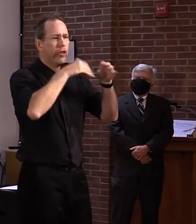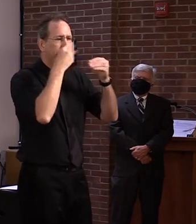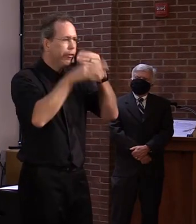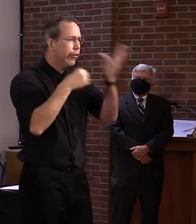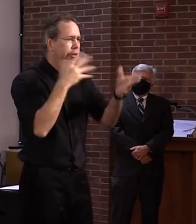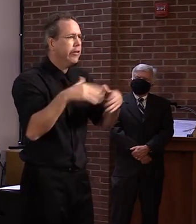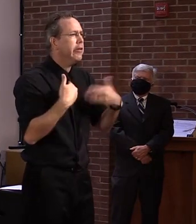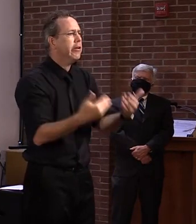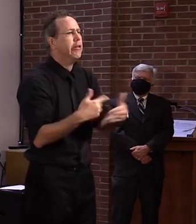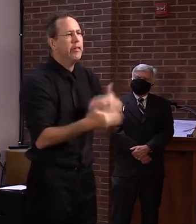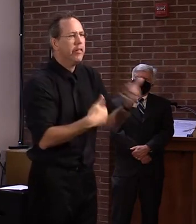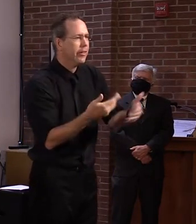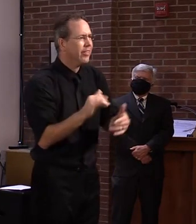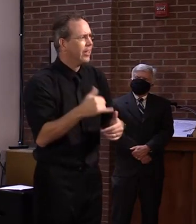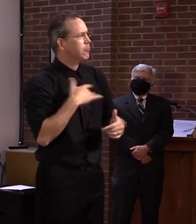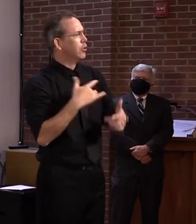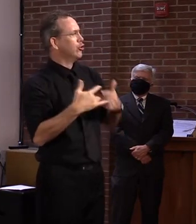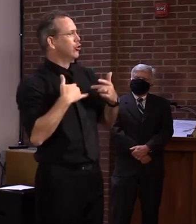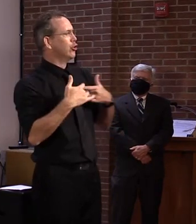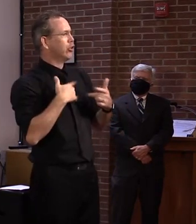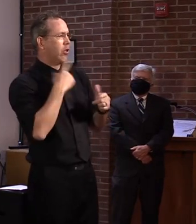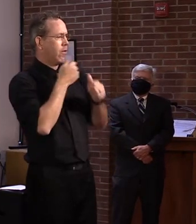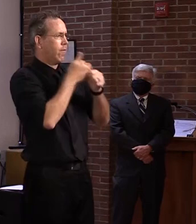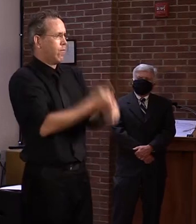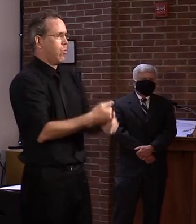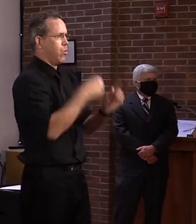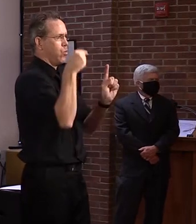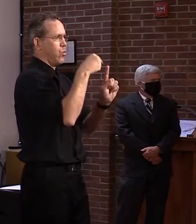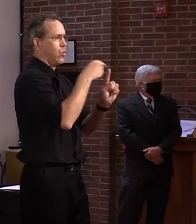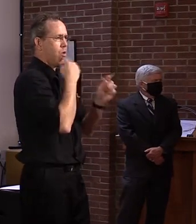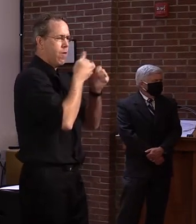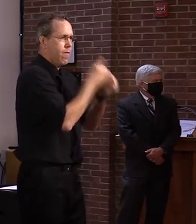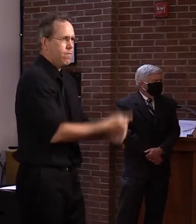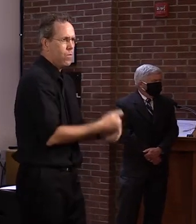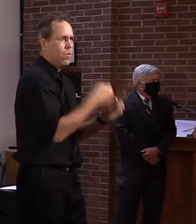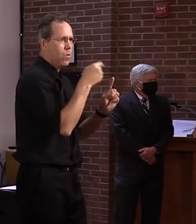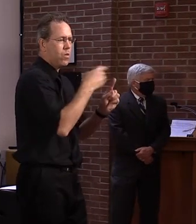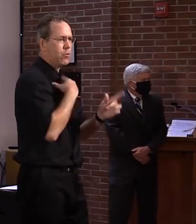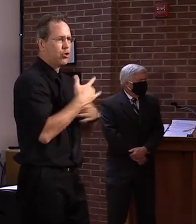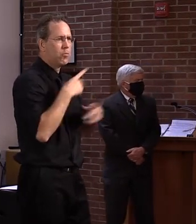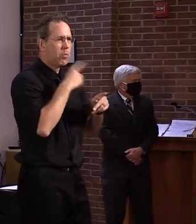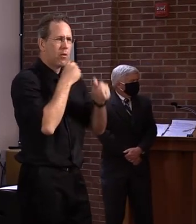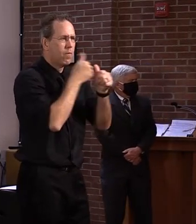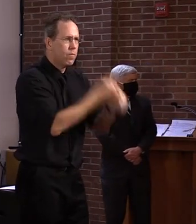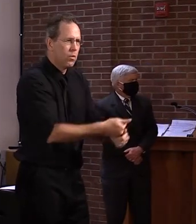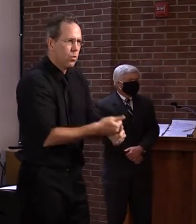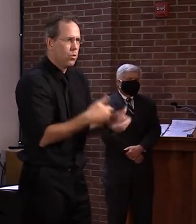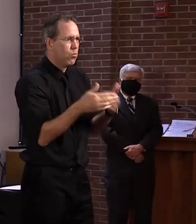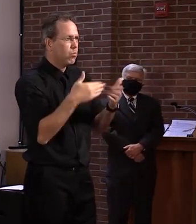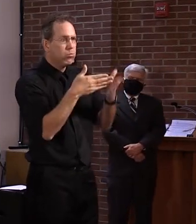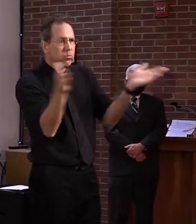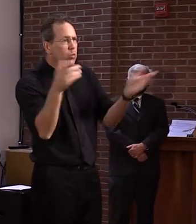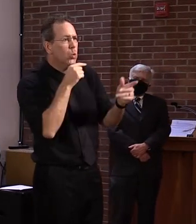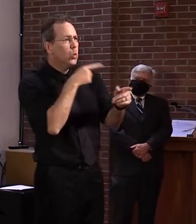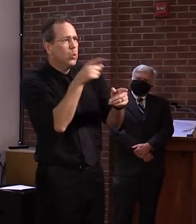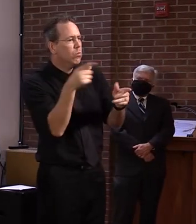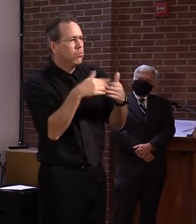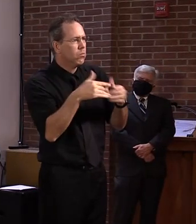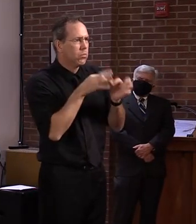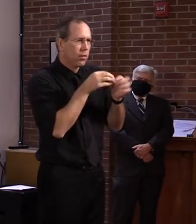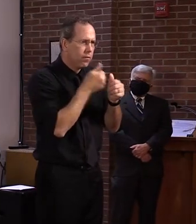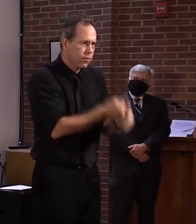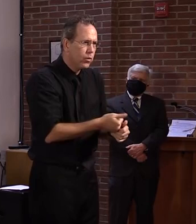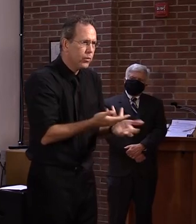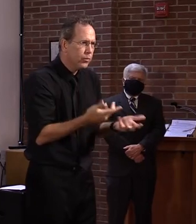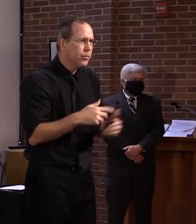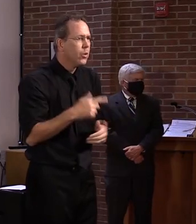and makes the whole process problematic and creates a lot of fear and anxiety or adds to it. So that's